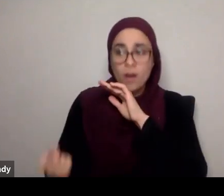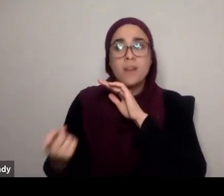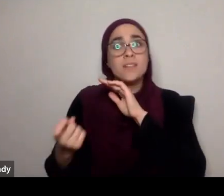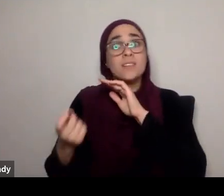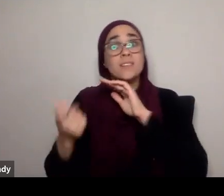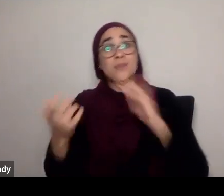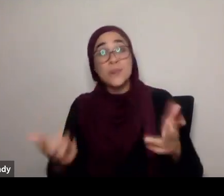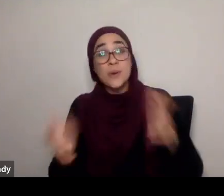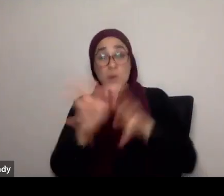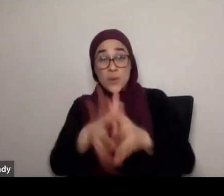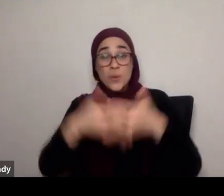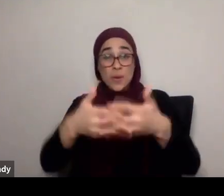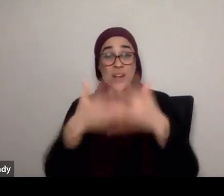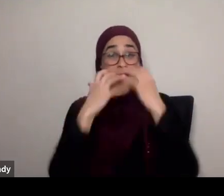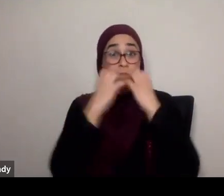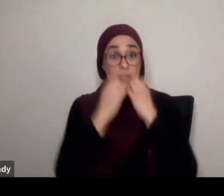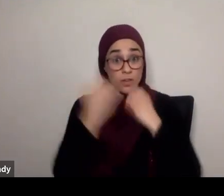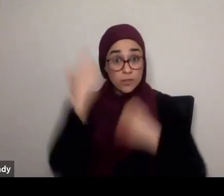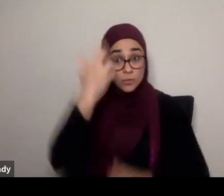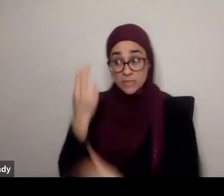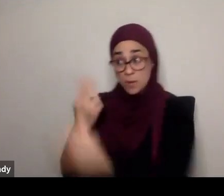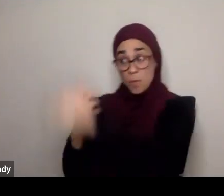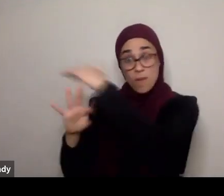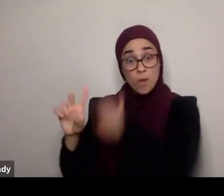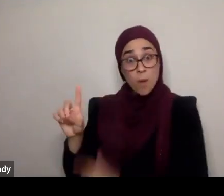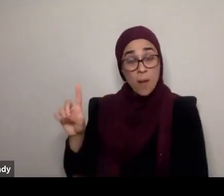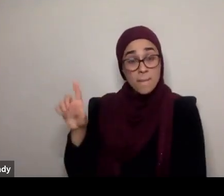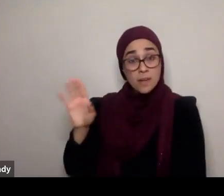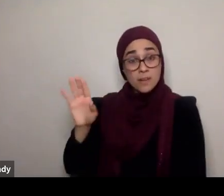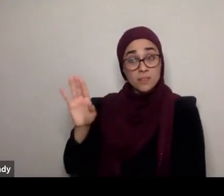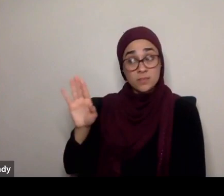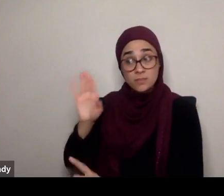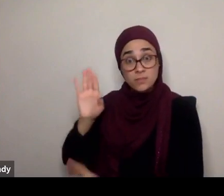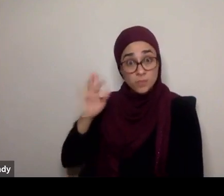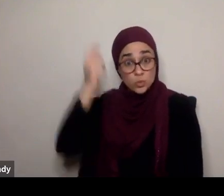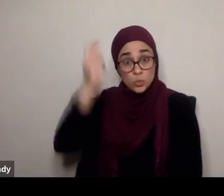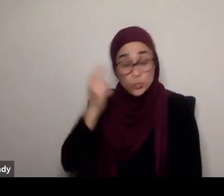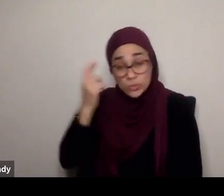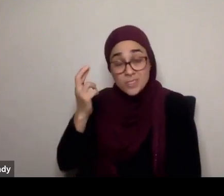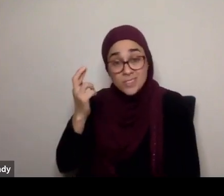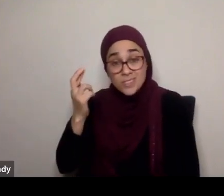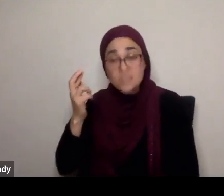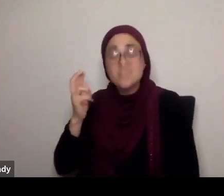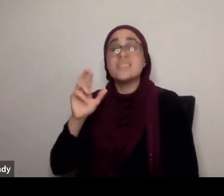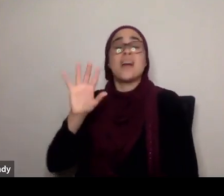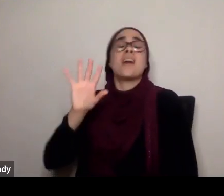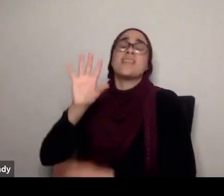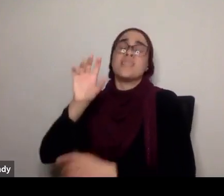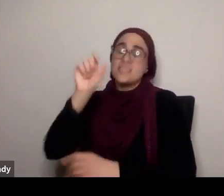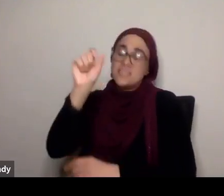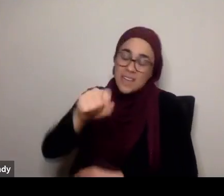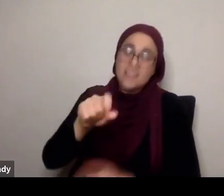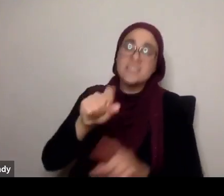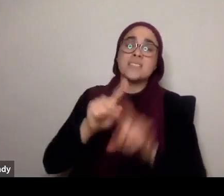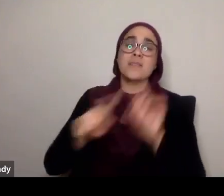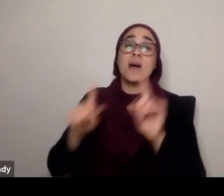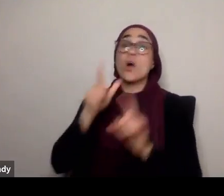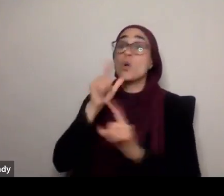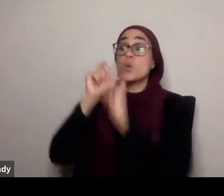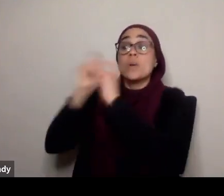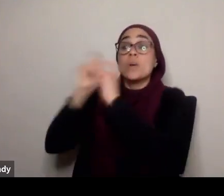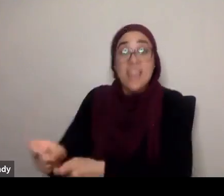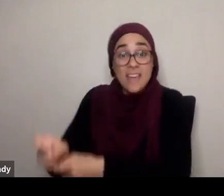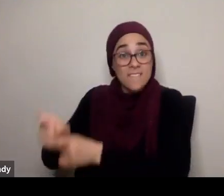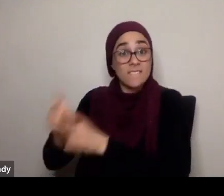is not because of the Nabi salam, intrinsically, although Allah gave him that ability, it's because Allah subhanahu wa ta'ala, chose to give us that,